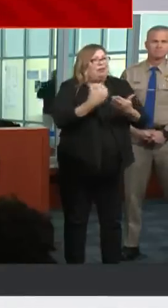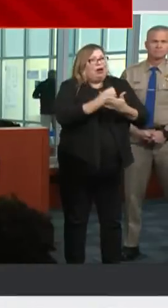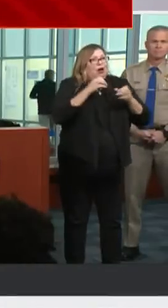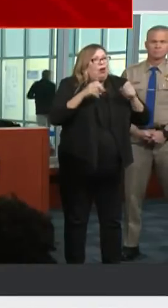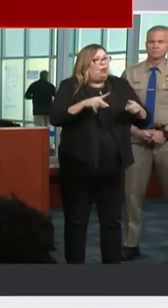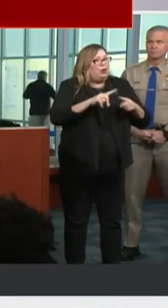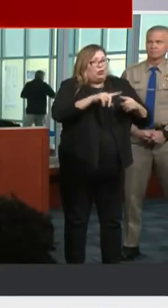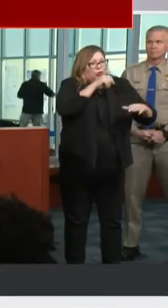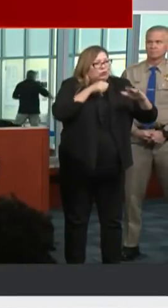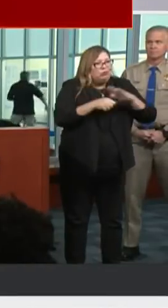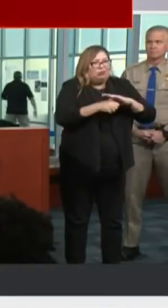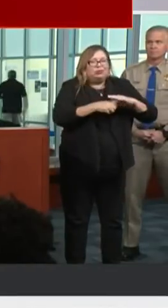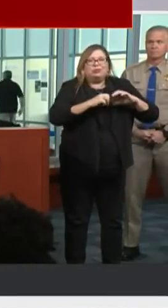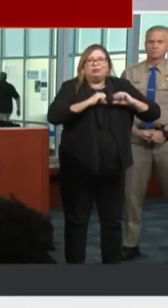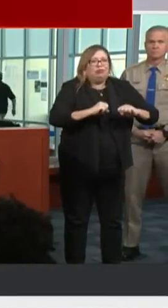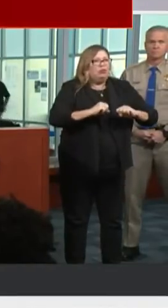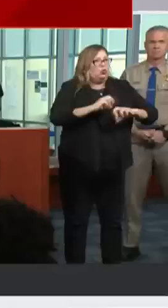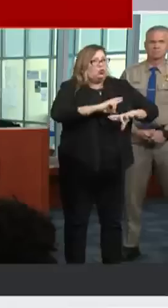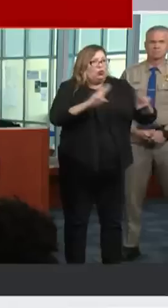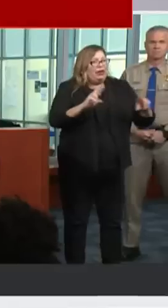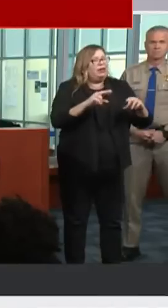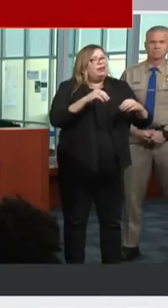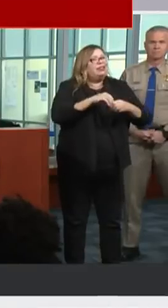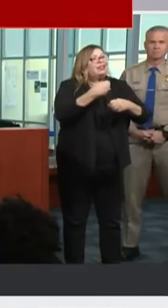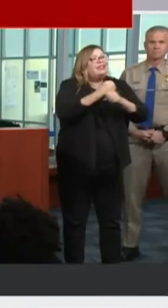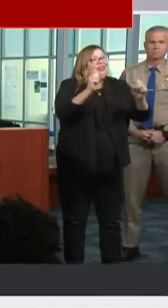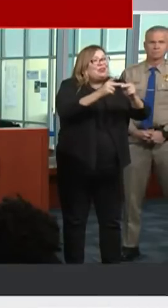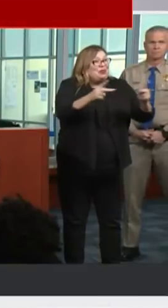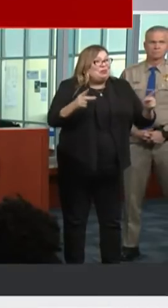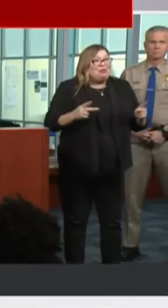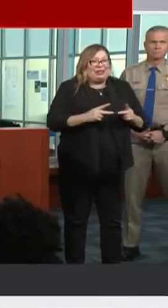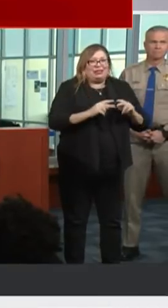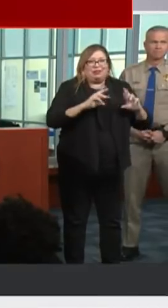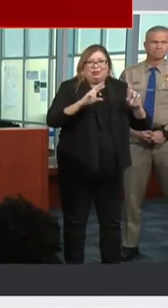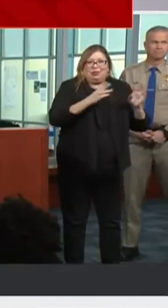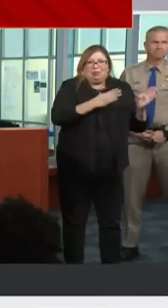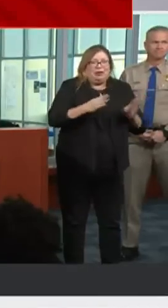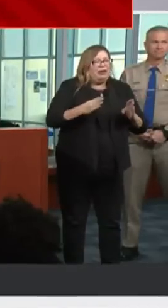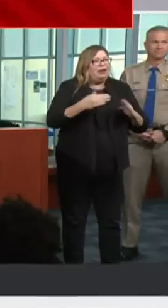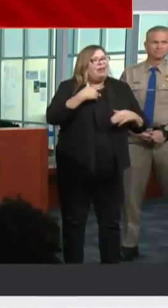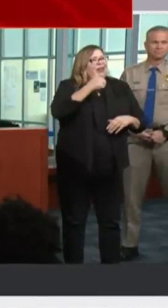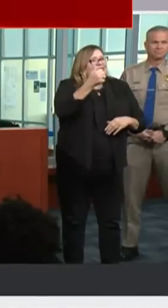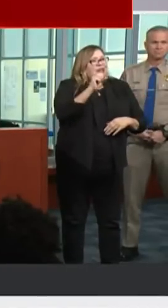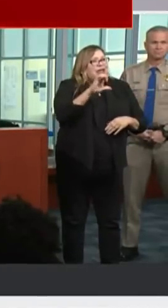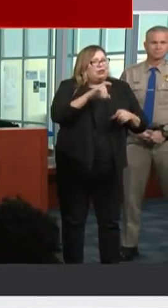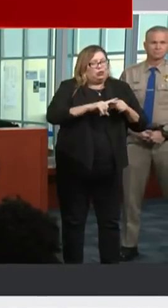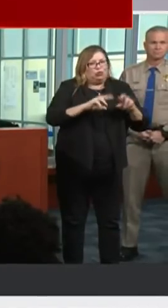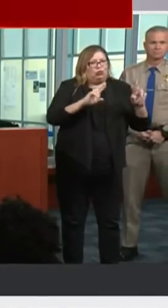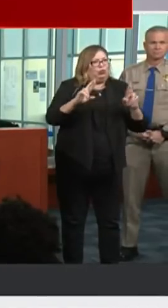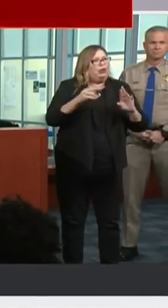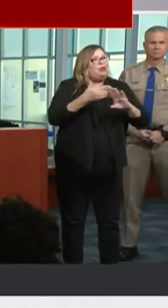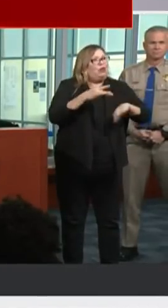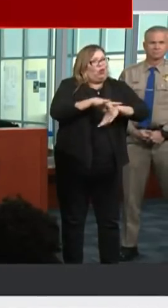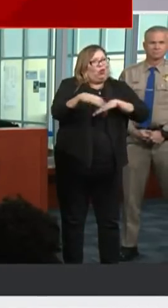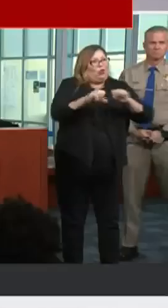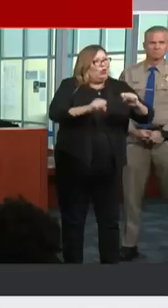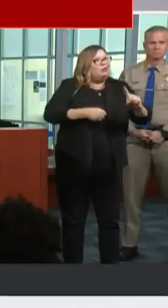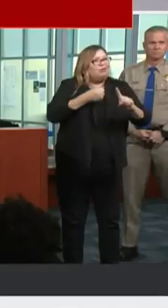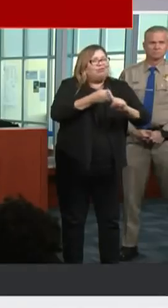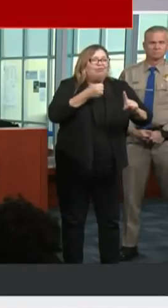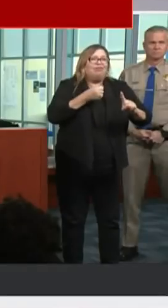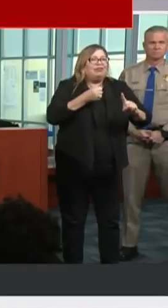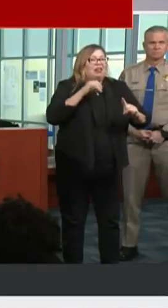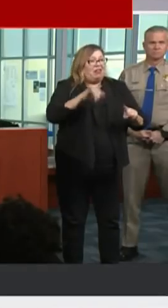drop, cover, and hold, or get to a place of safety within that 10-second time frame. And the system